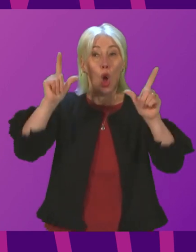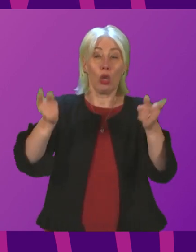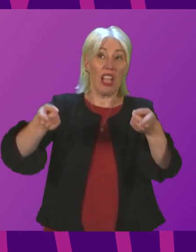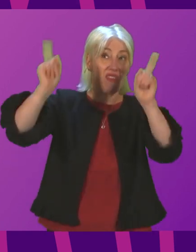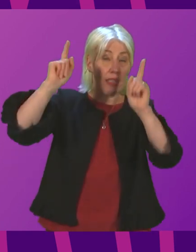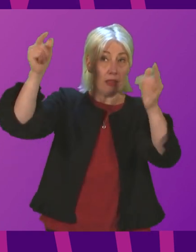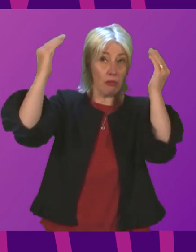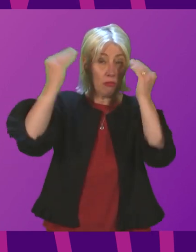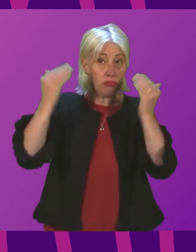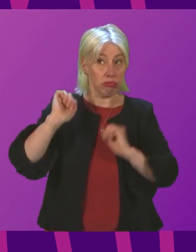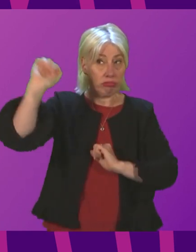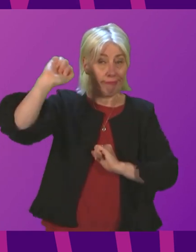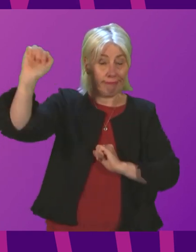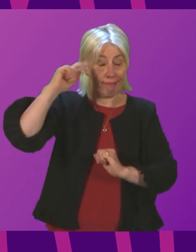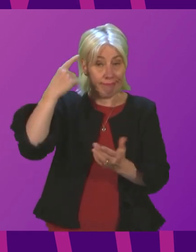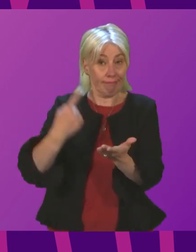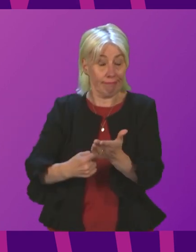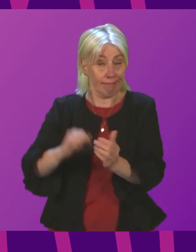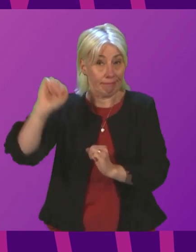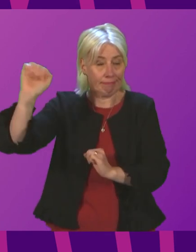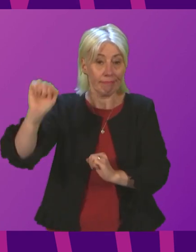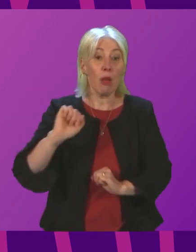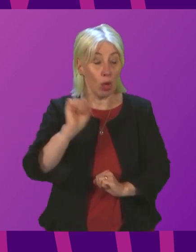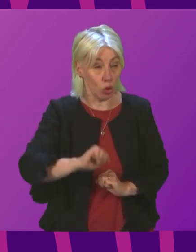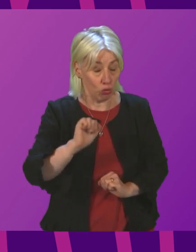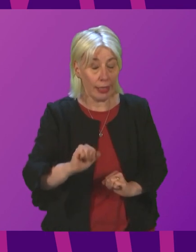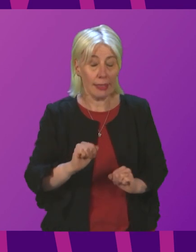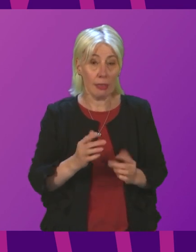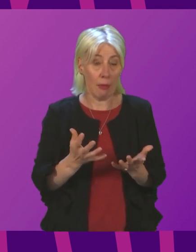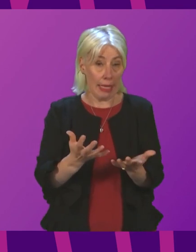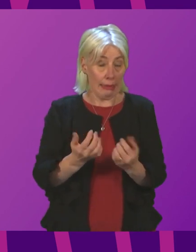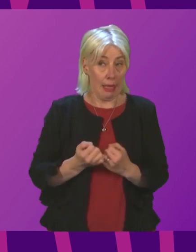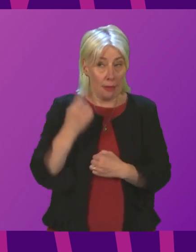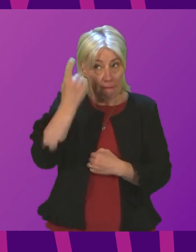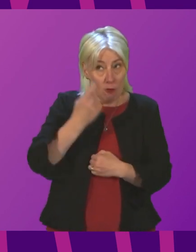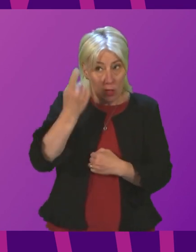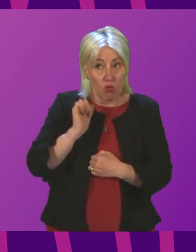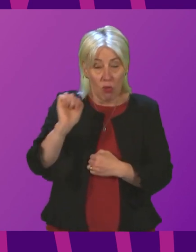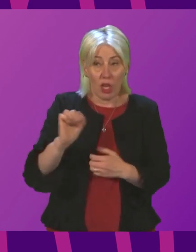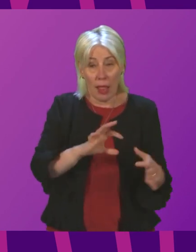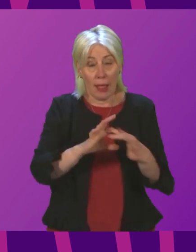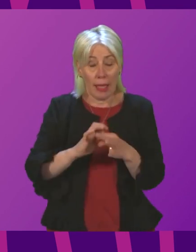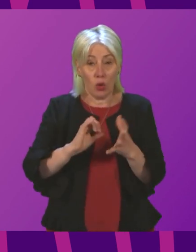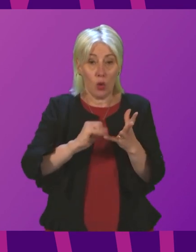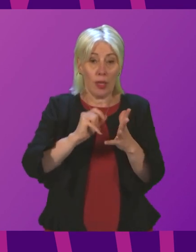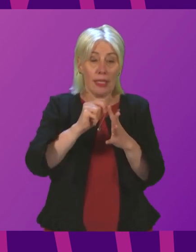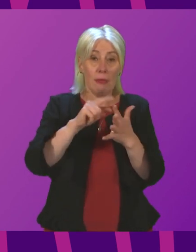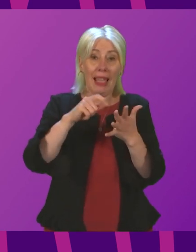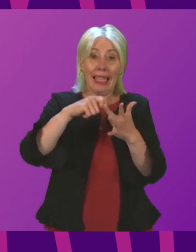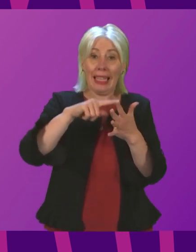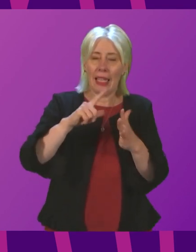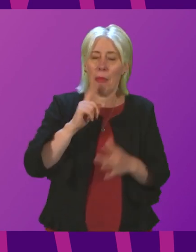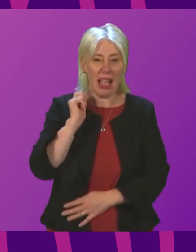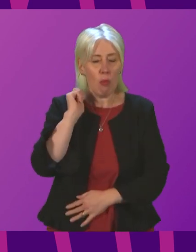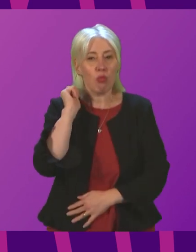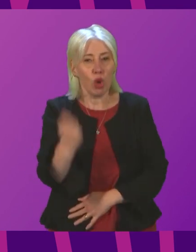be one for the Lord Advocate. Although I do take on board the suggestion that is made, and we will give it further consideration. But as to prosecutions, you